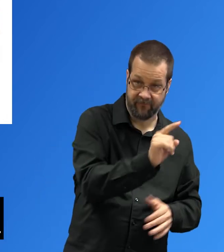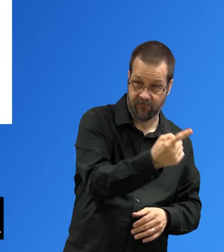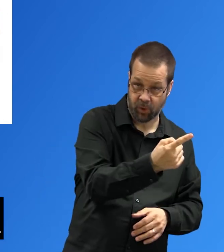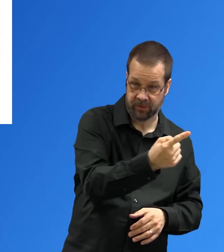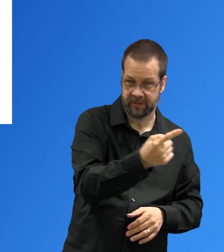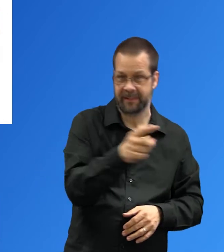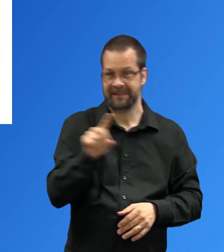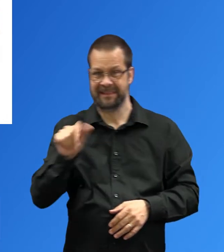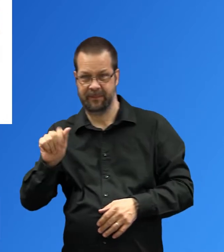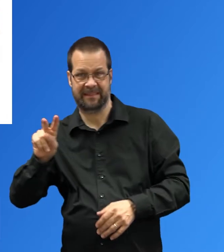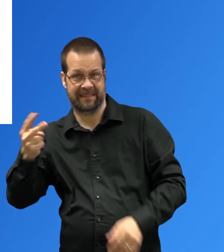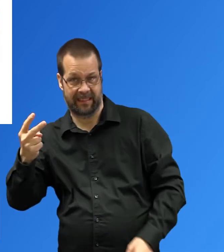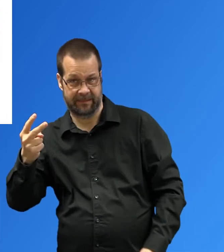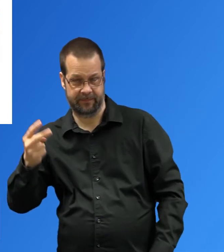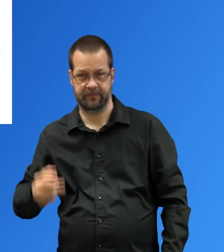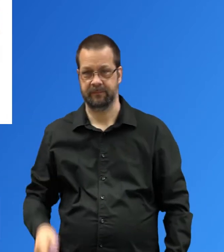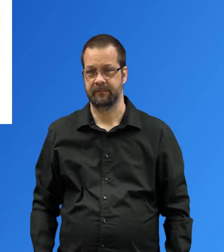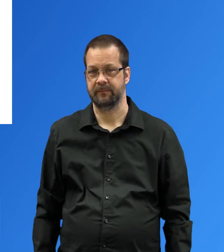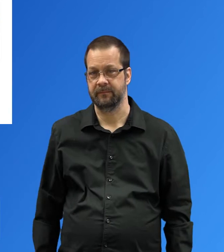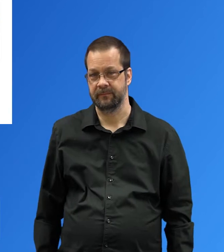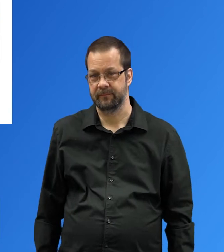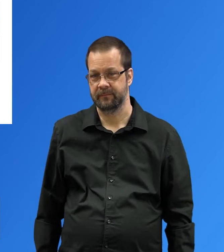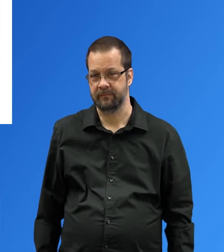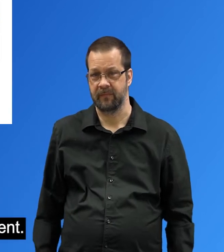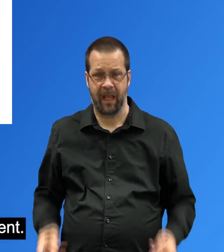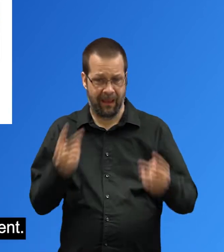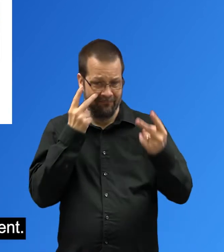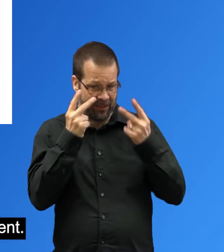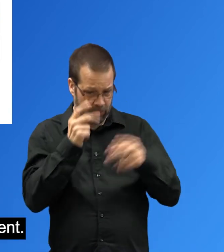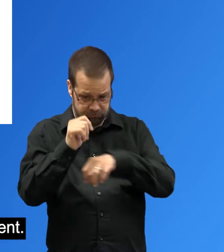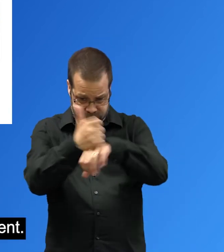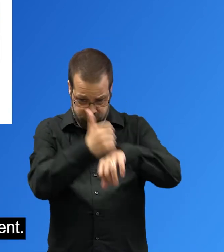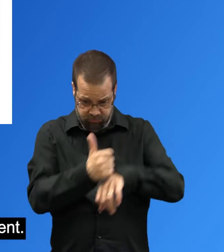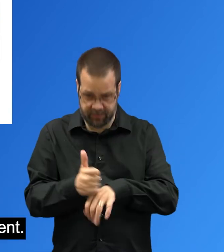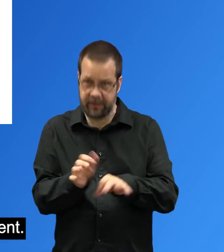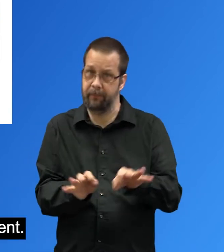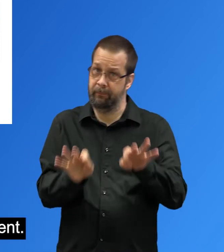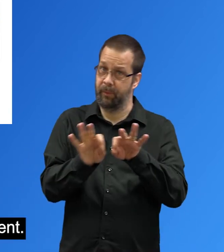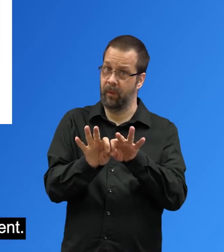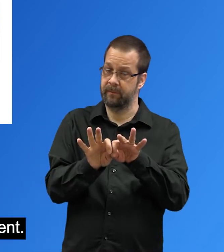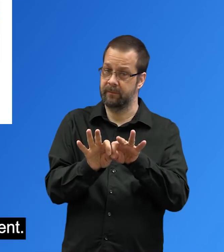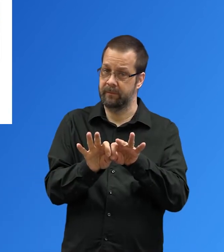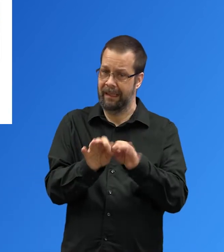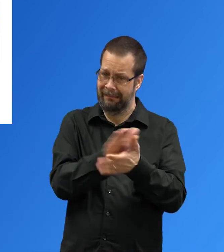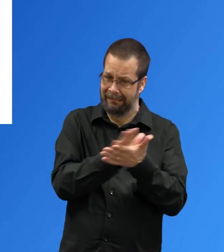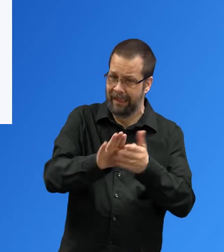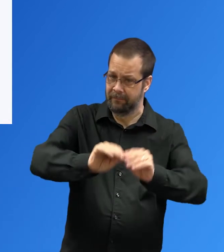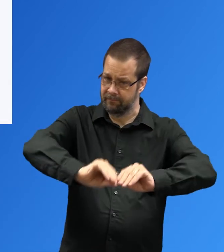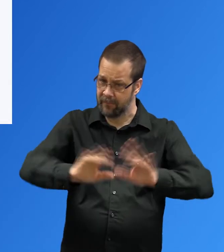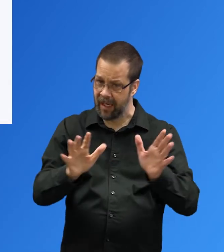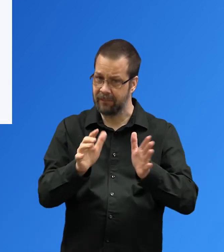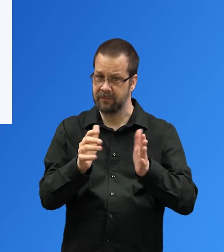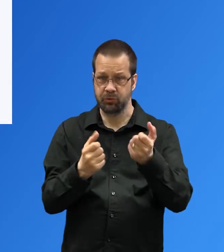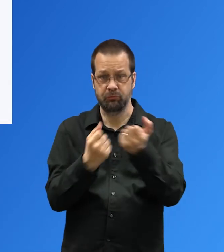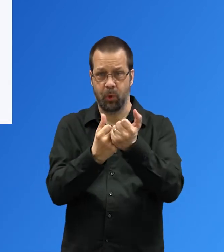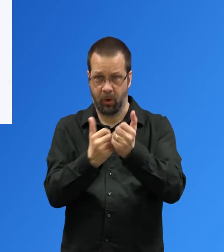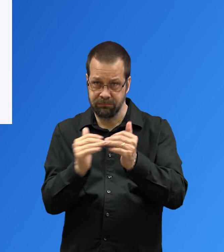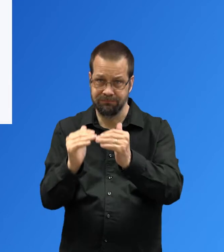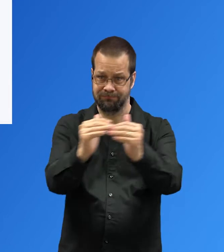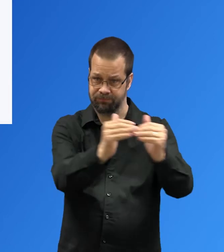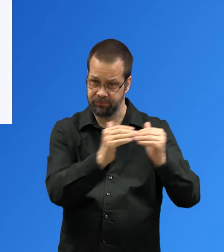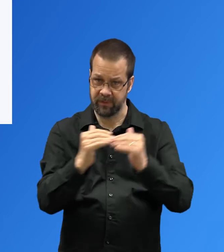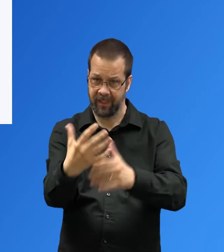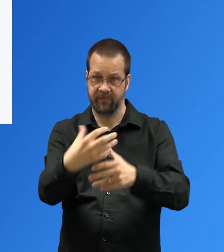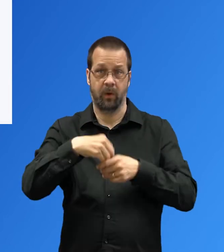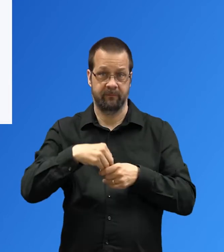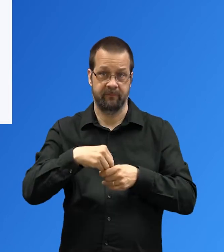Clean, uncluttered design supports accessibility, understanding and engagement Avoid visual clutter and crowded